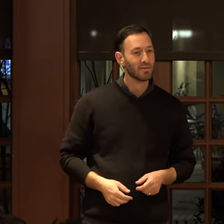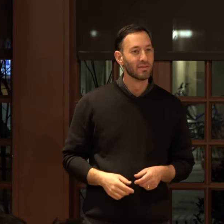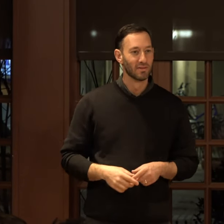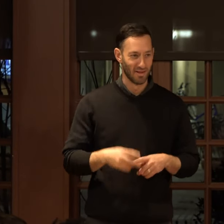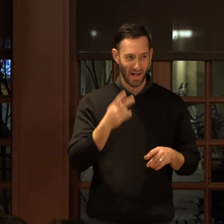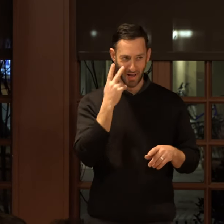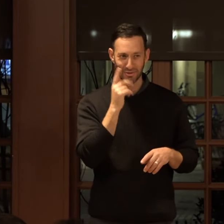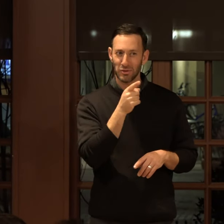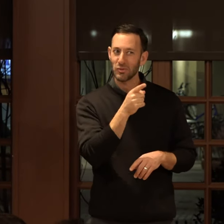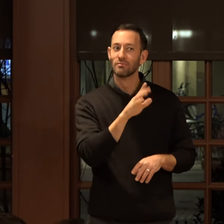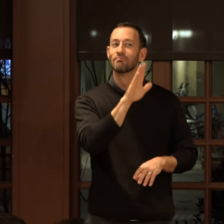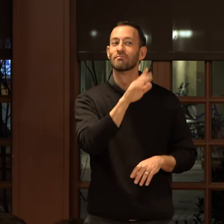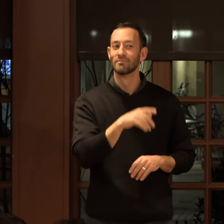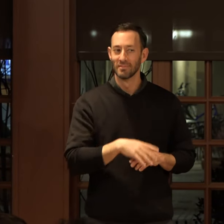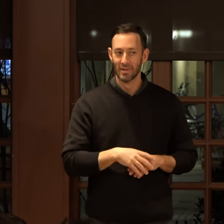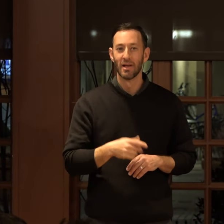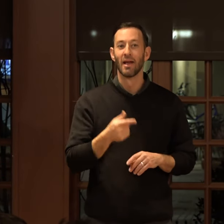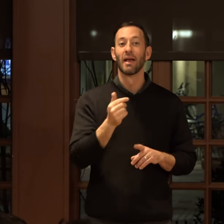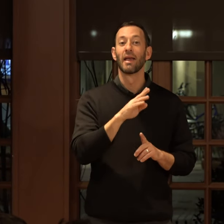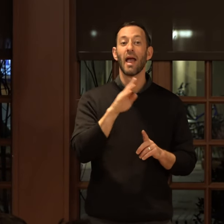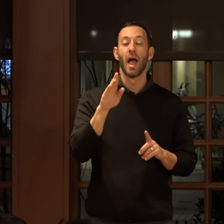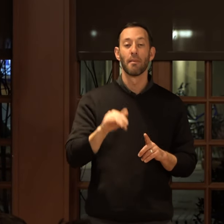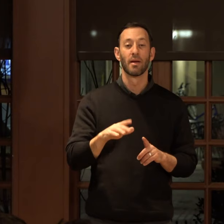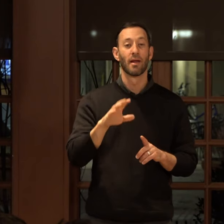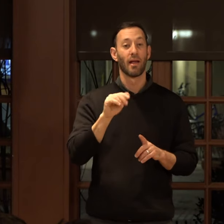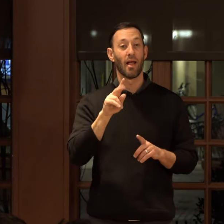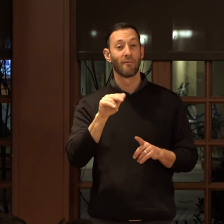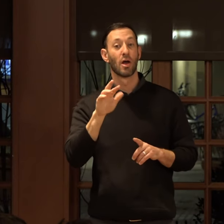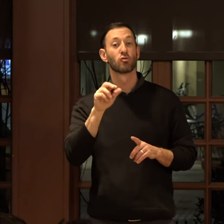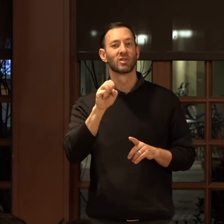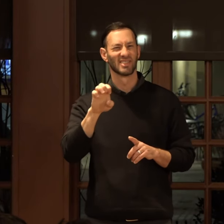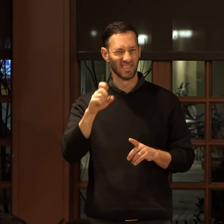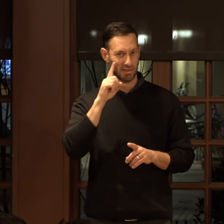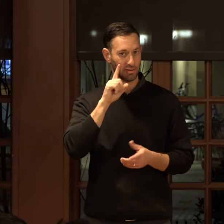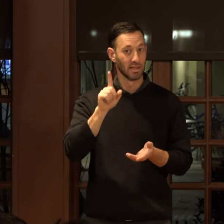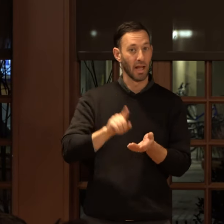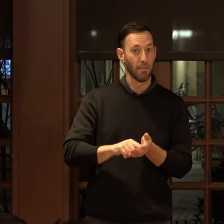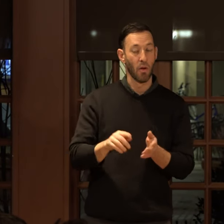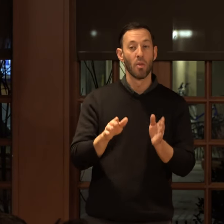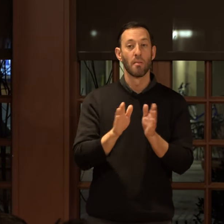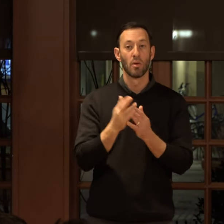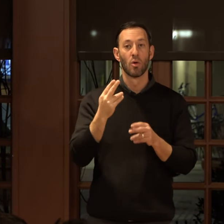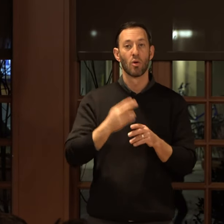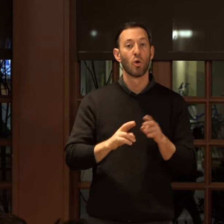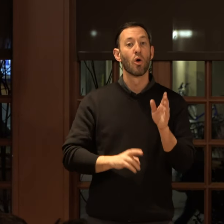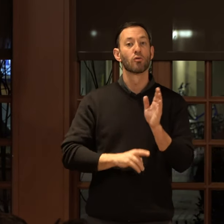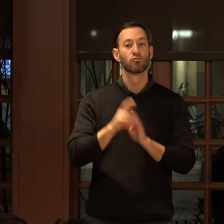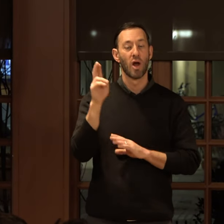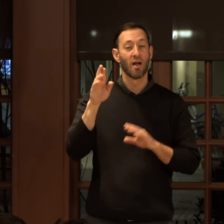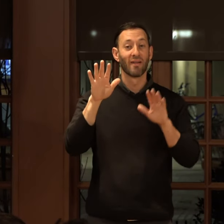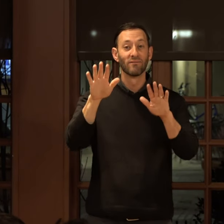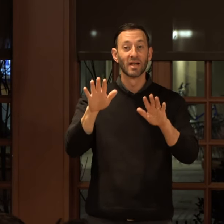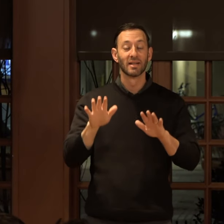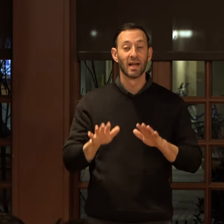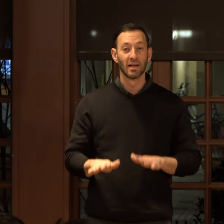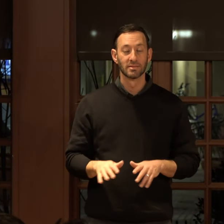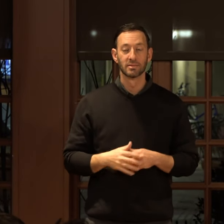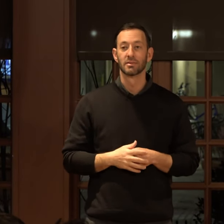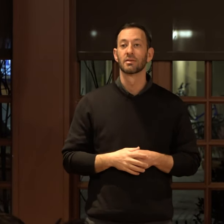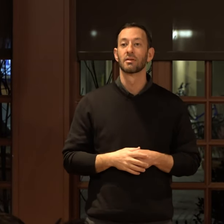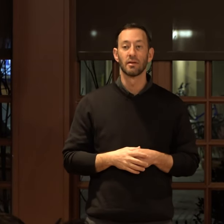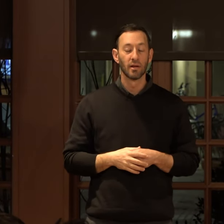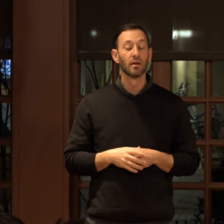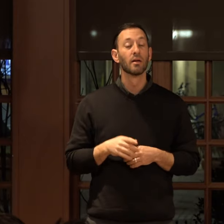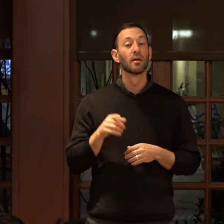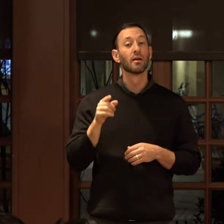I see you. But Gabby Calvacarressi just came out with this book, uh, called Rocket Fantastic. And, um,